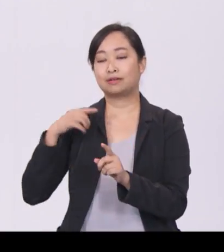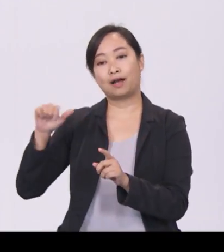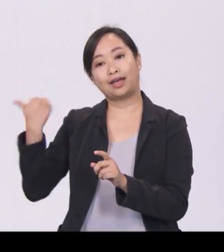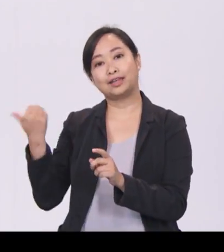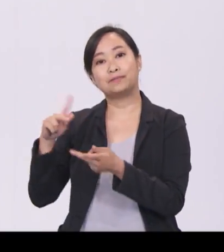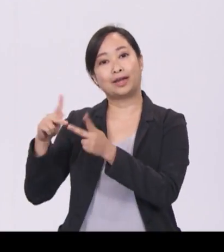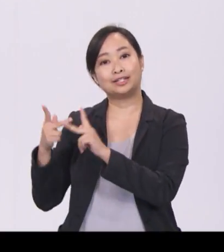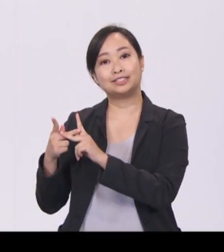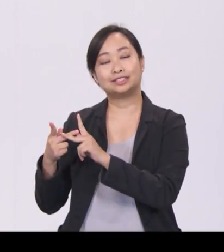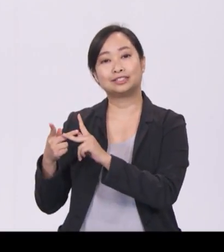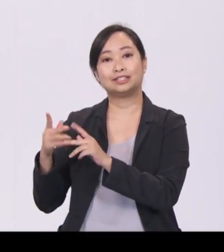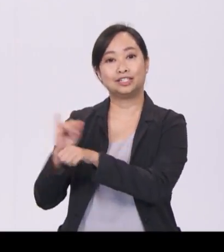from industry partners.